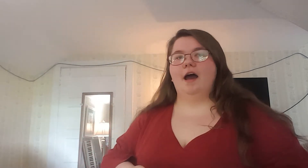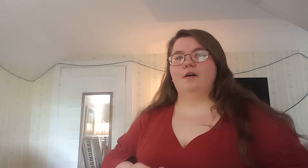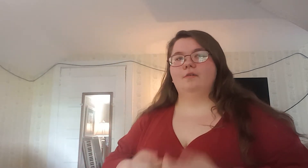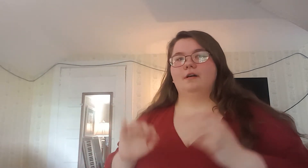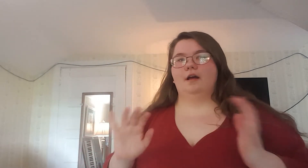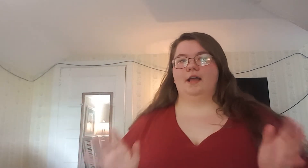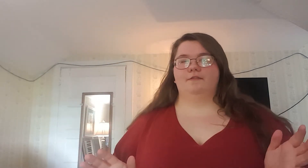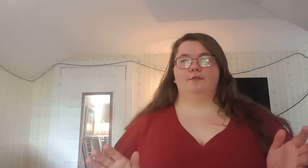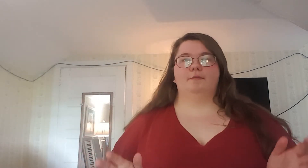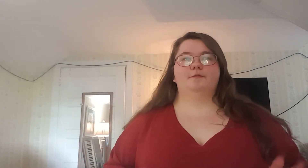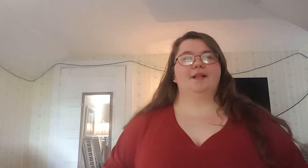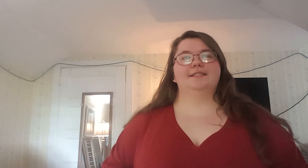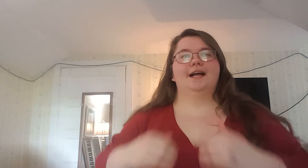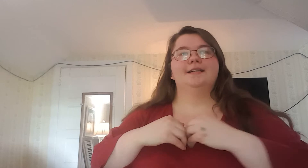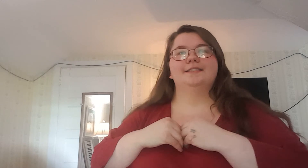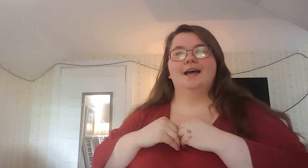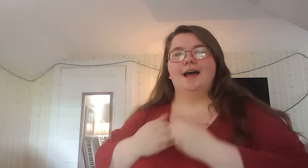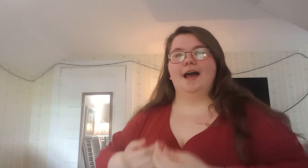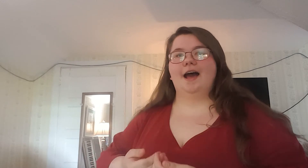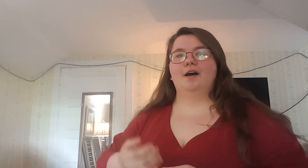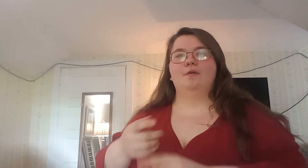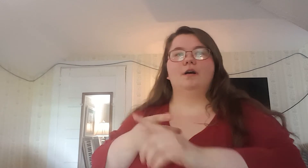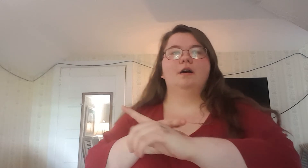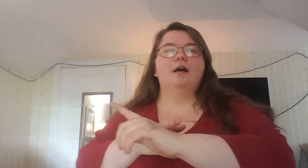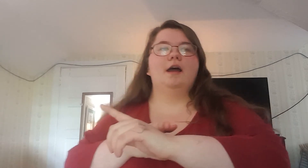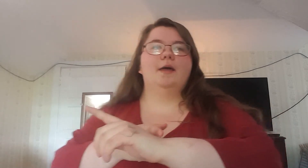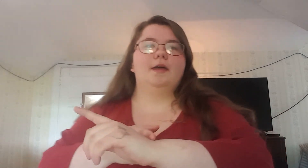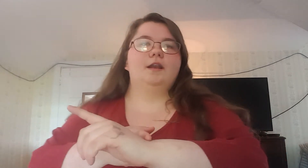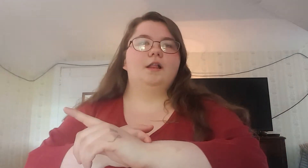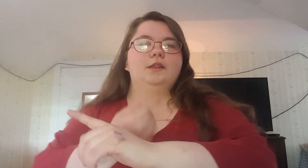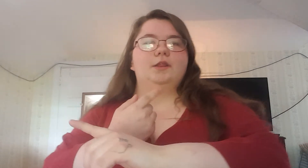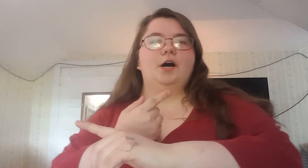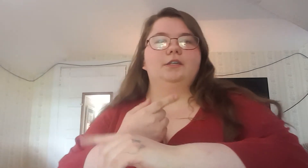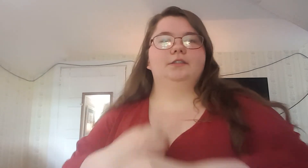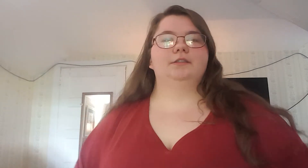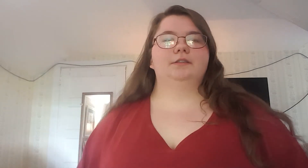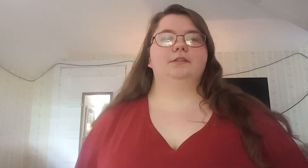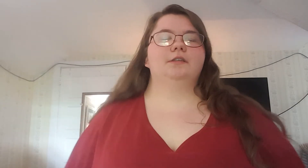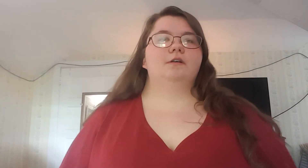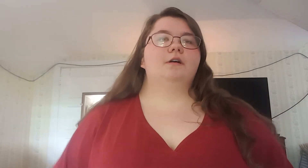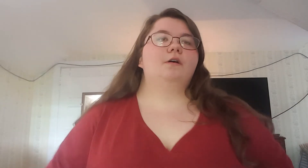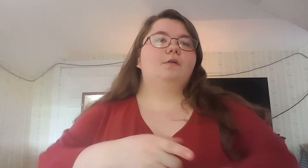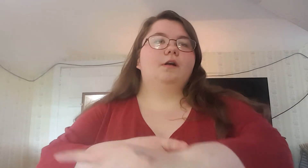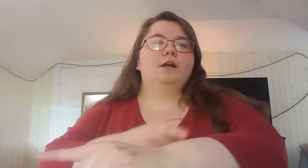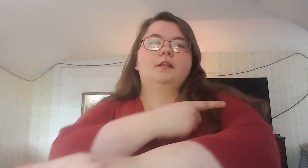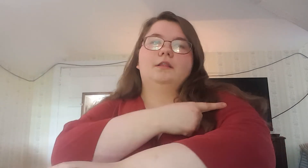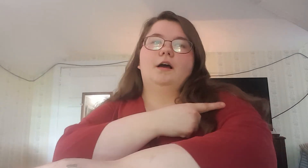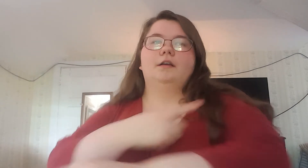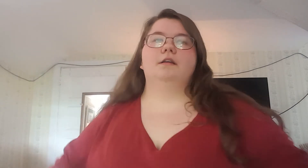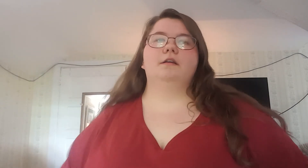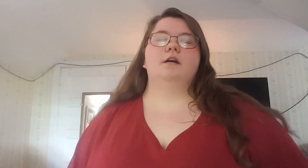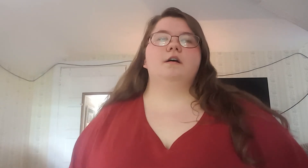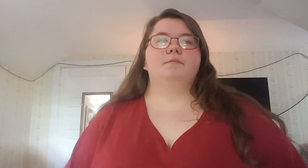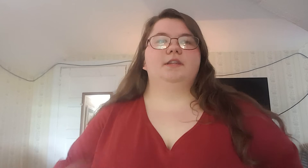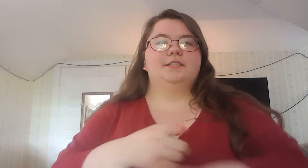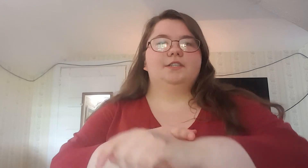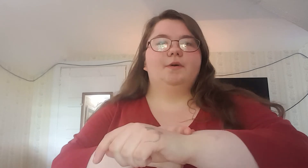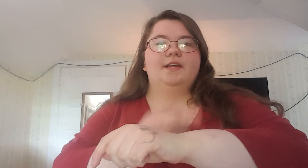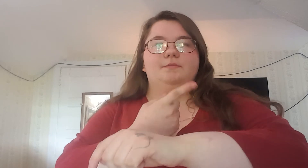how, if you remember from last class, how, and then long, or long. But this is the one that's